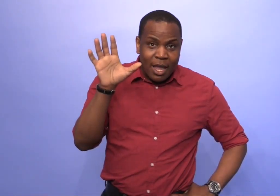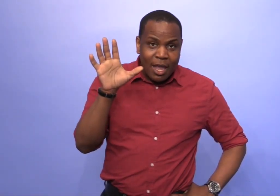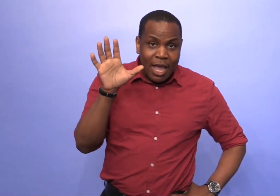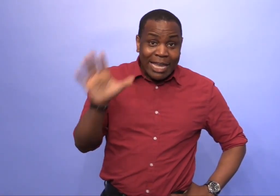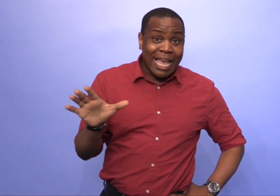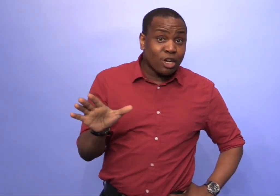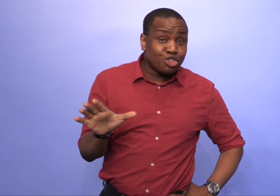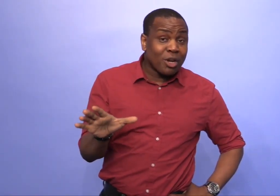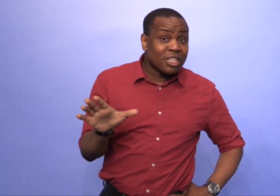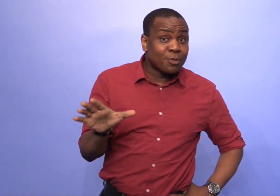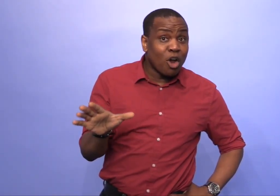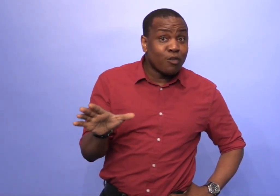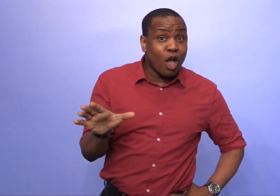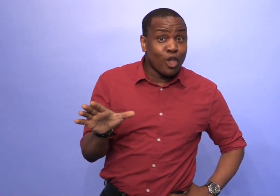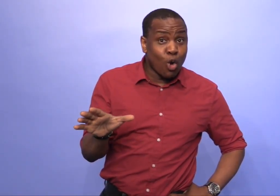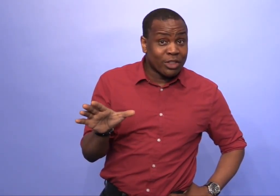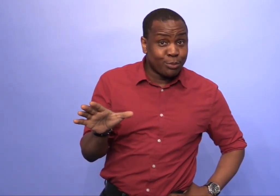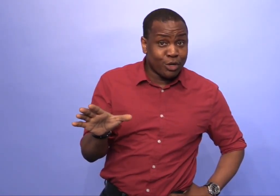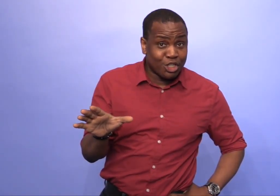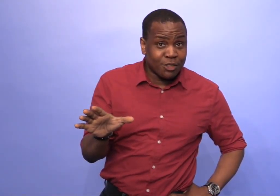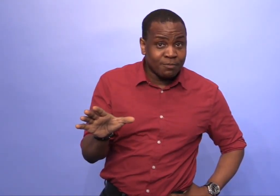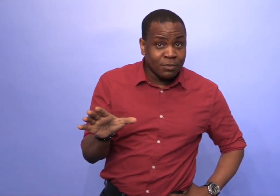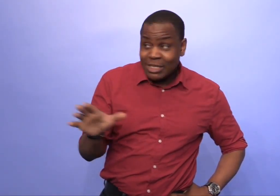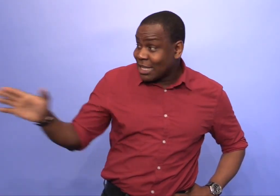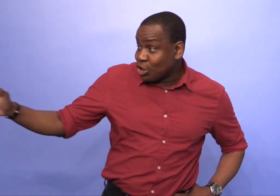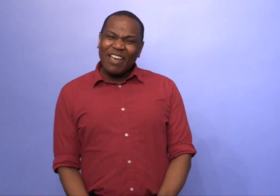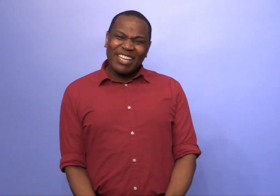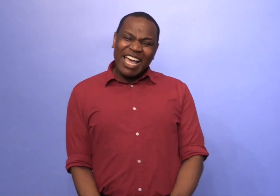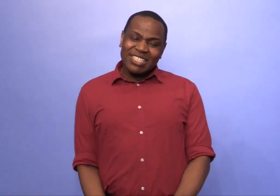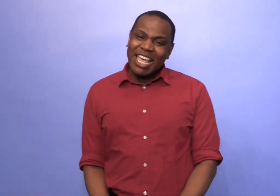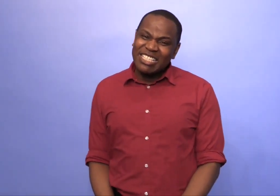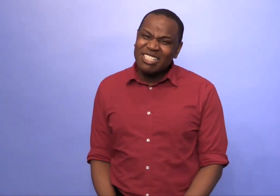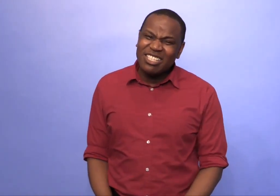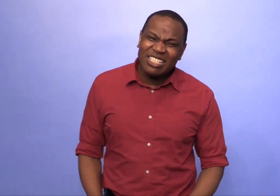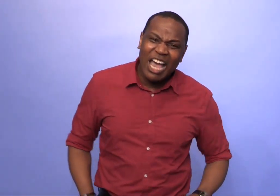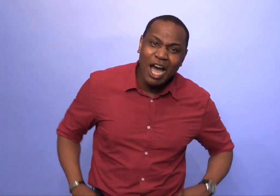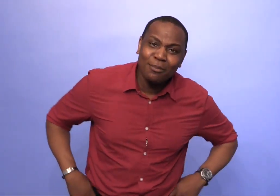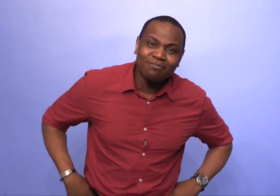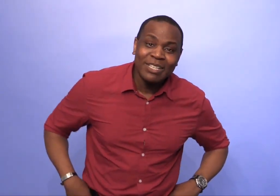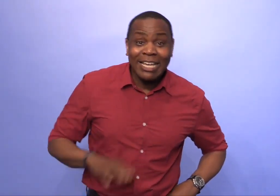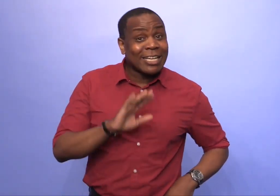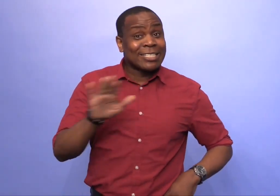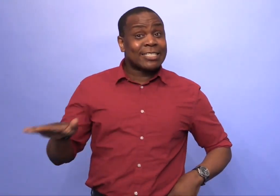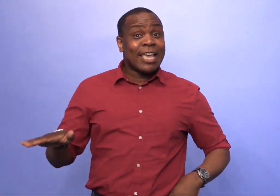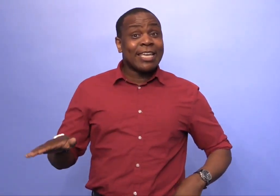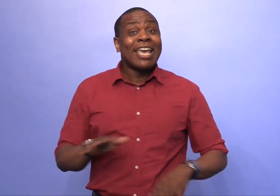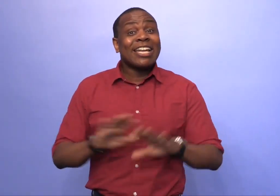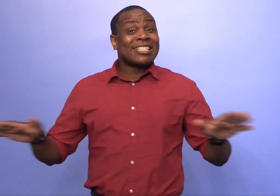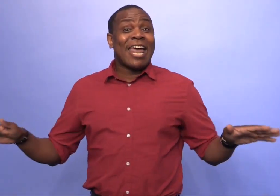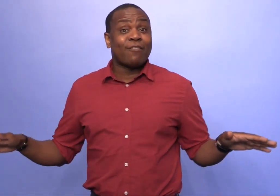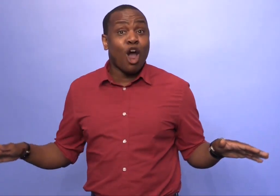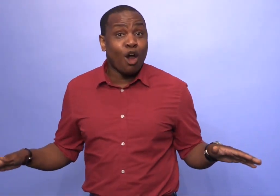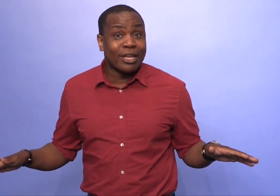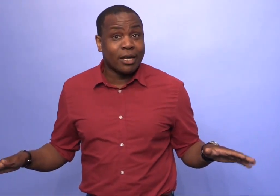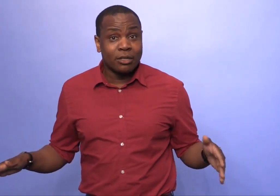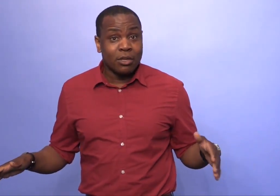a cattle truck tips over on the Oakland bridge state troopers are lassoing steers there's piles of cow shit in every lane